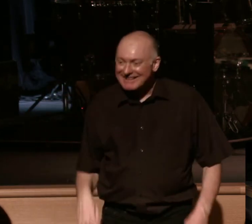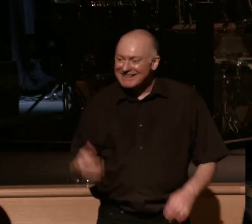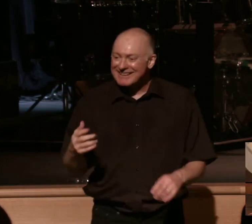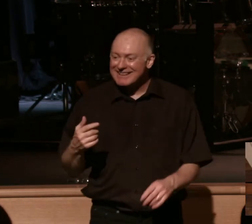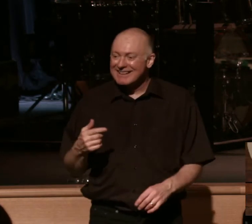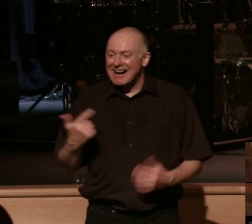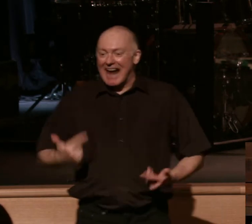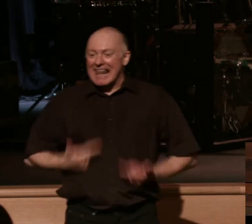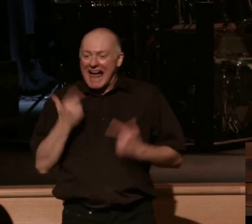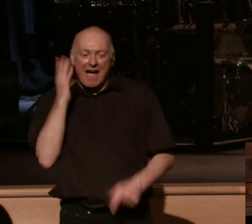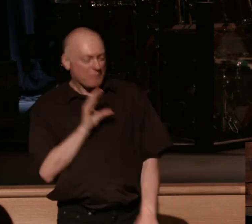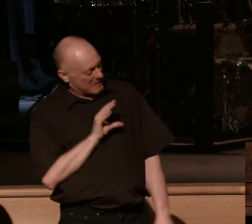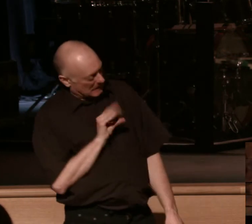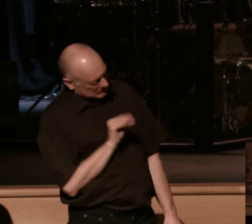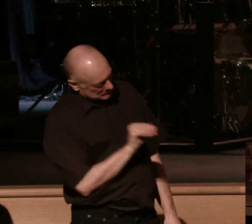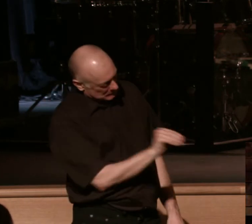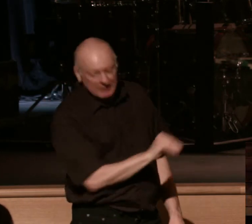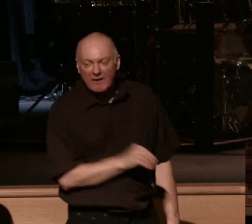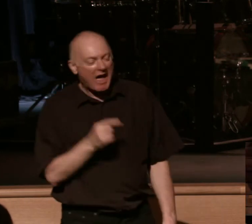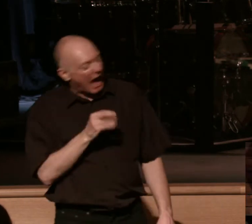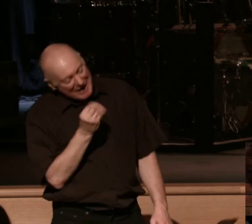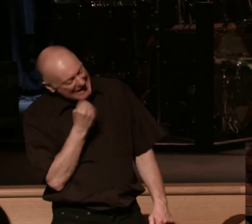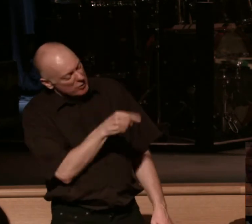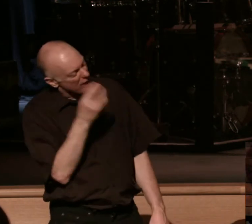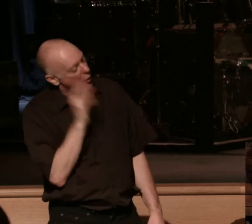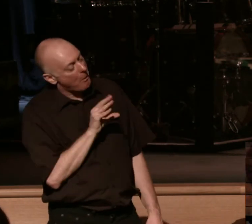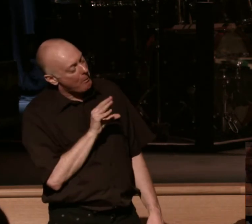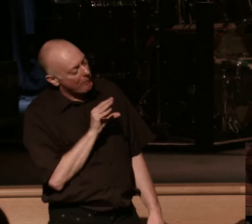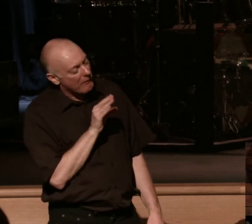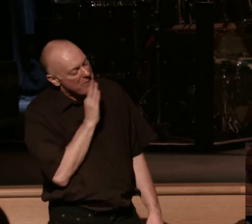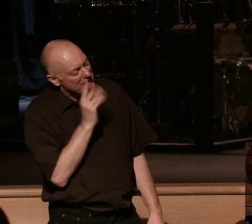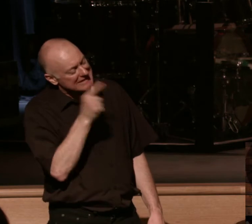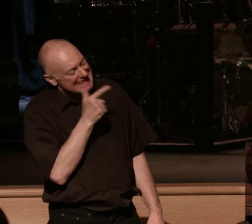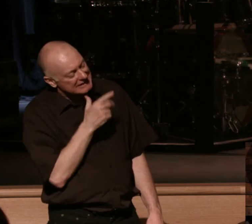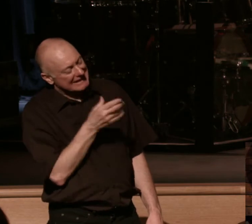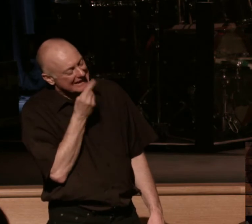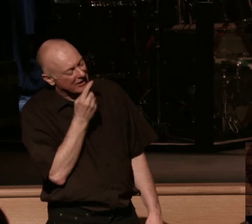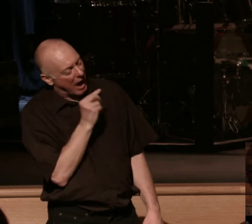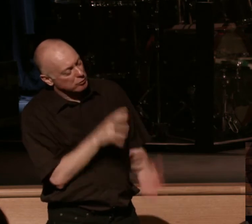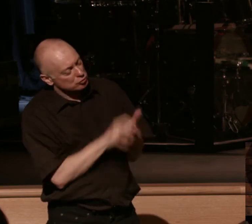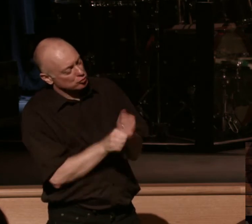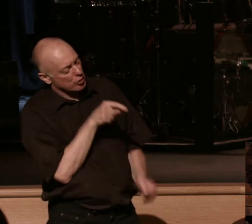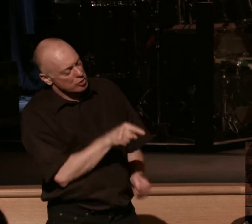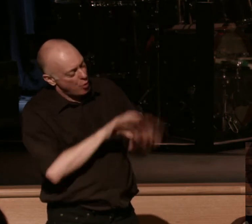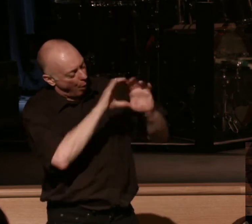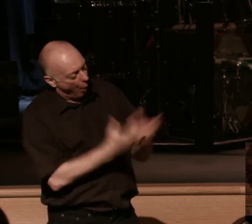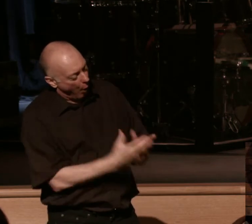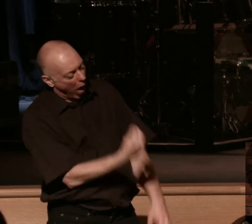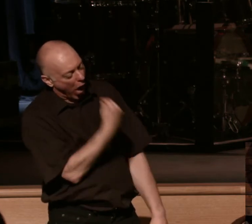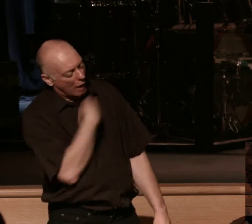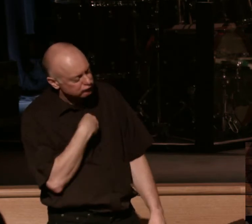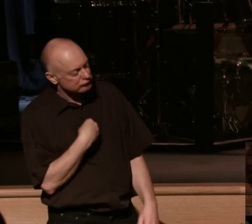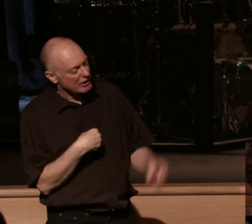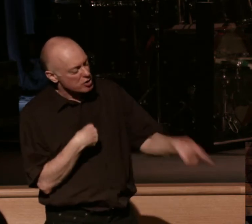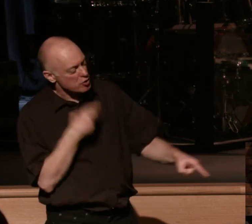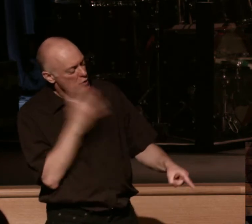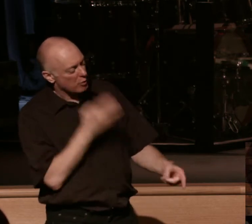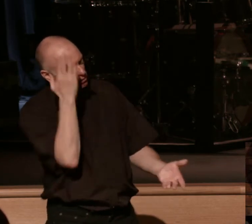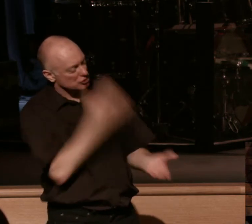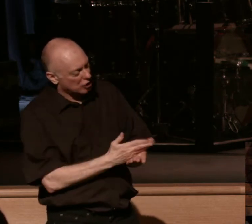to eat you I'm going to eat you for breakfast lunch and dinner I'm going to devour you whole to the point that you will cease to exist